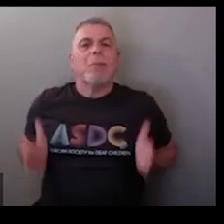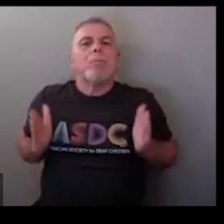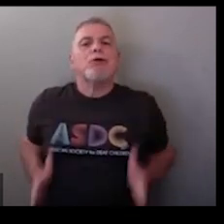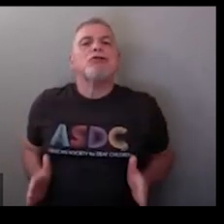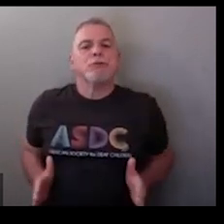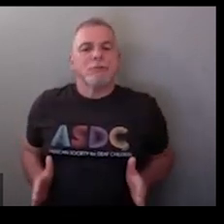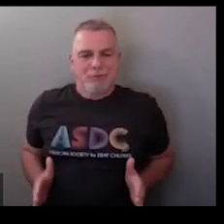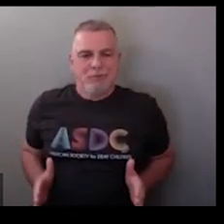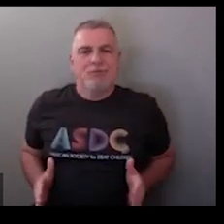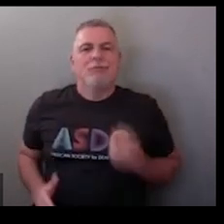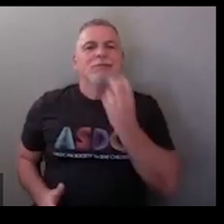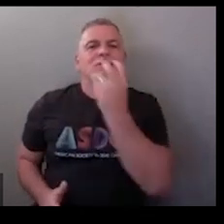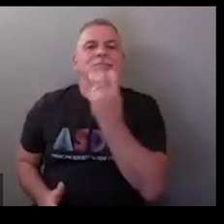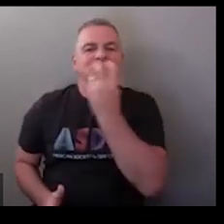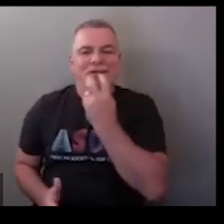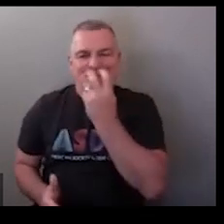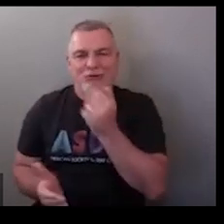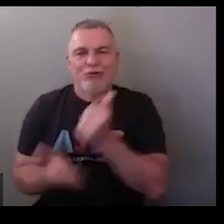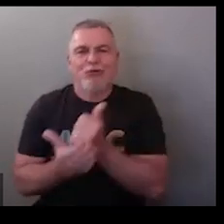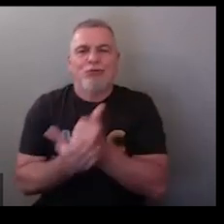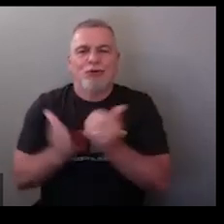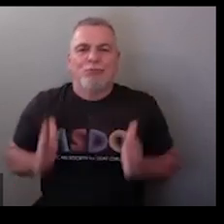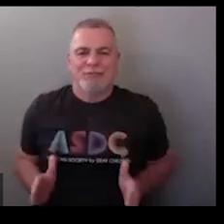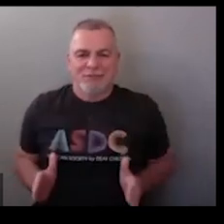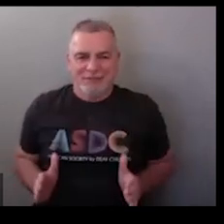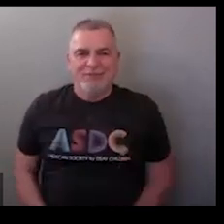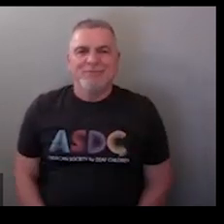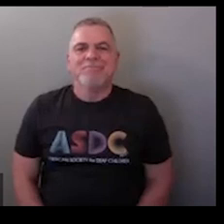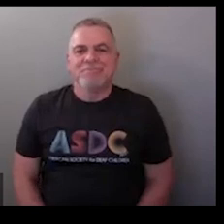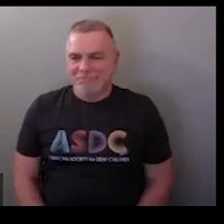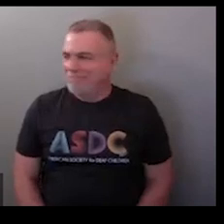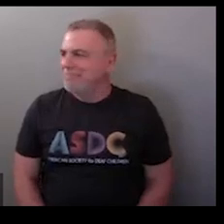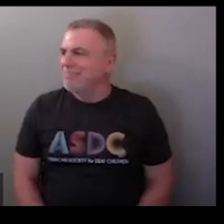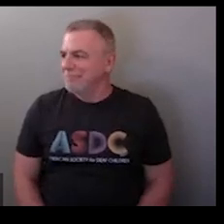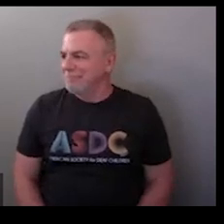you add that person marker at the end okay